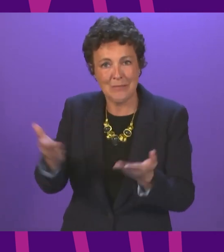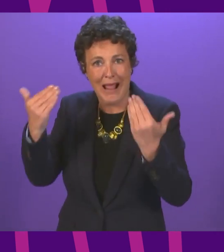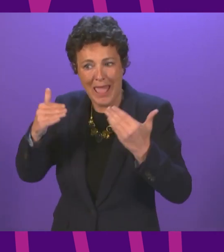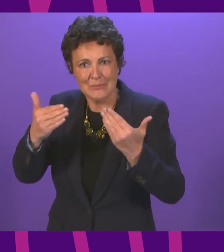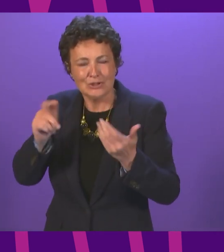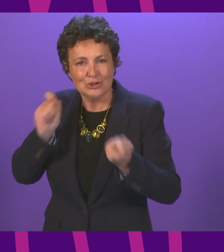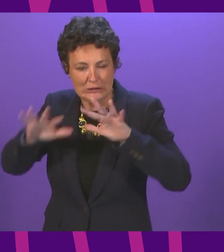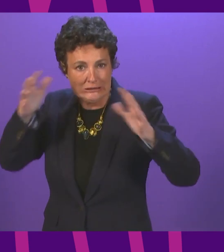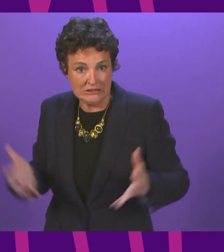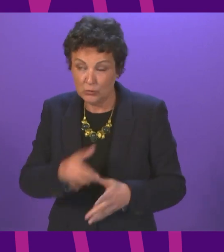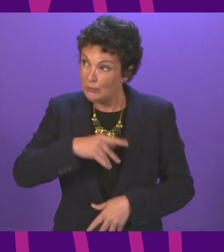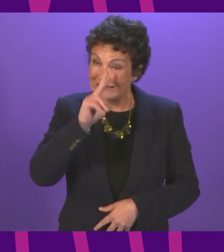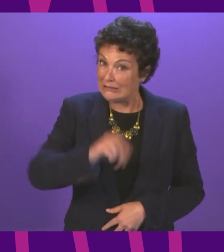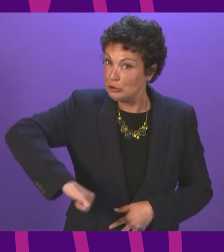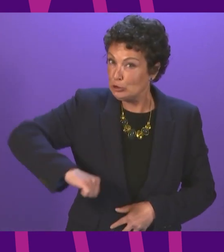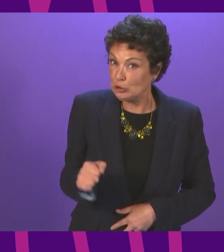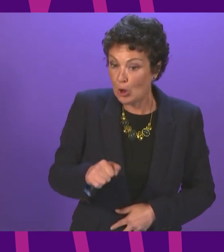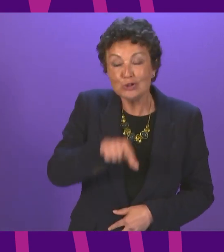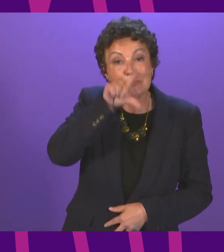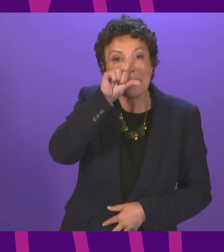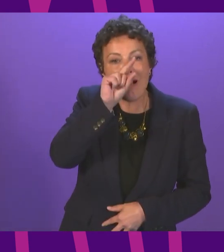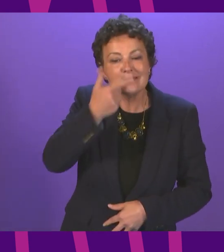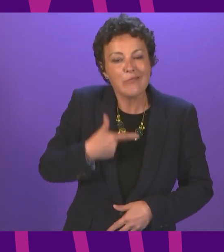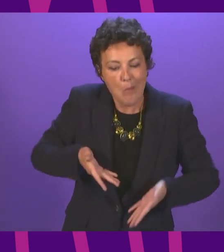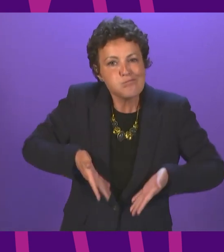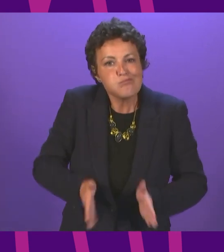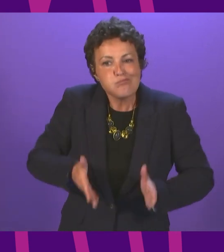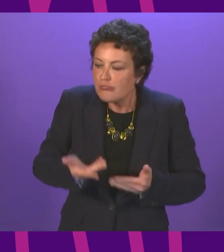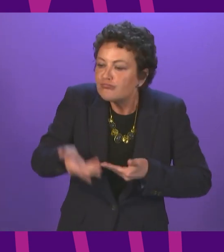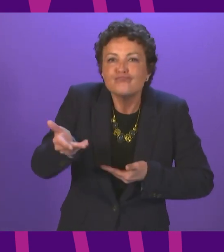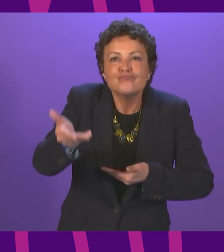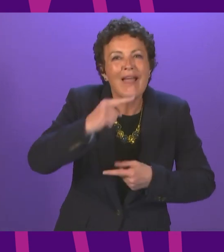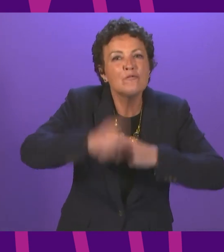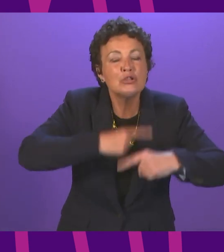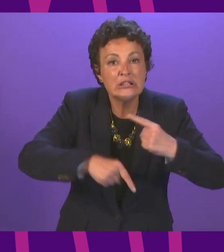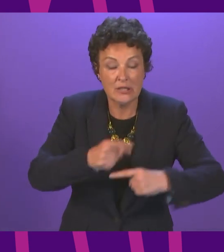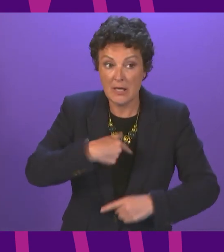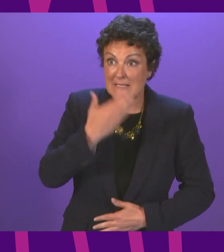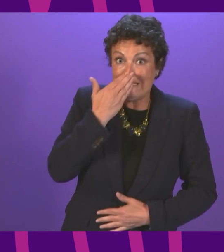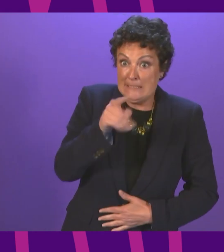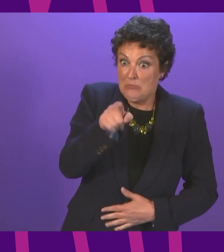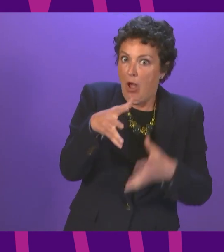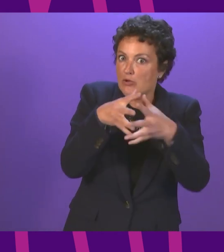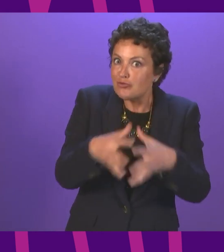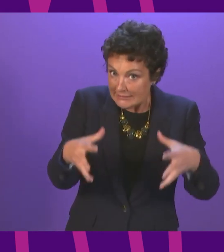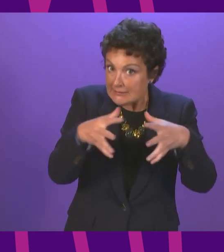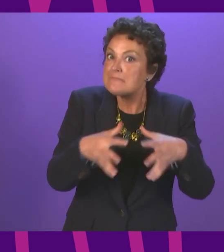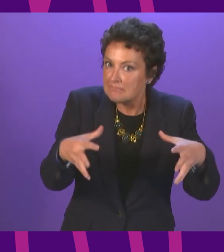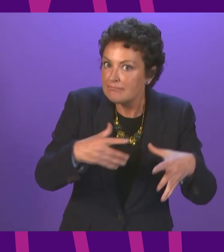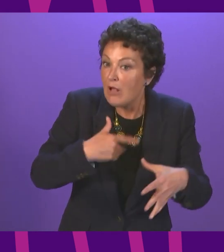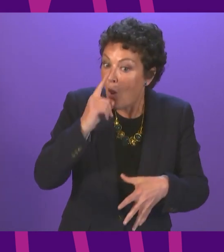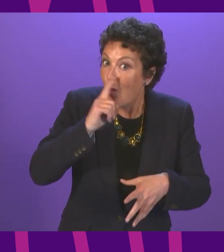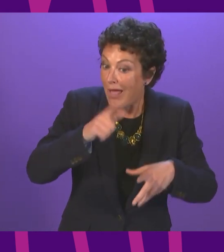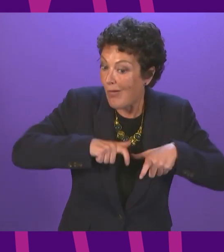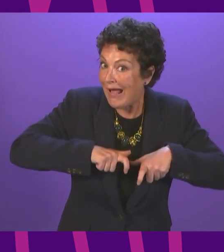terrestrial breeding birds shows that the long-term trend for woodland birds in Scotland is increasing and it is likely that this will continue as we deliver our targets to